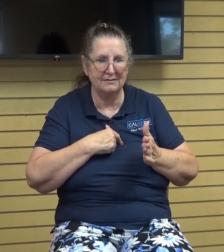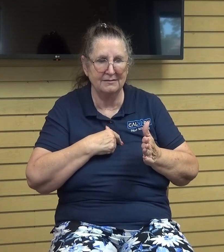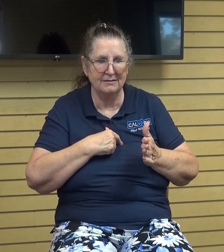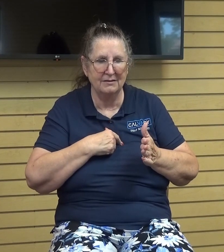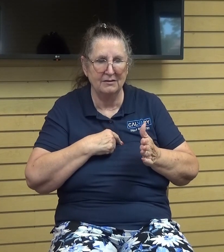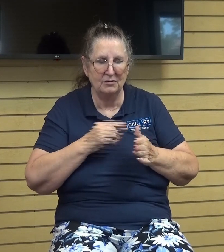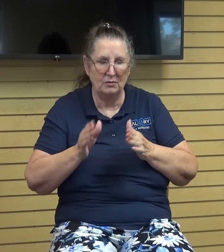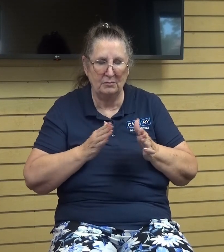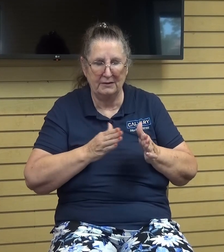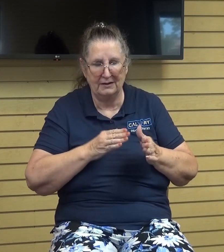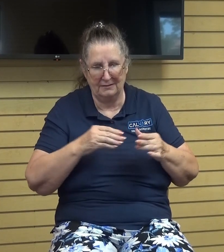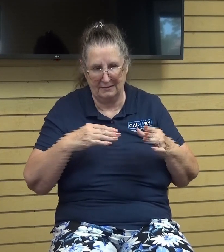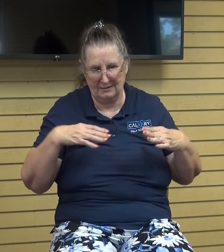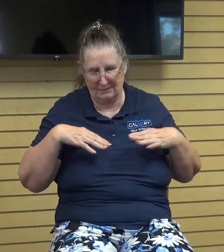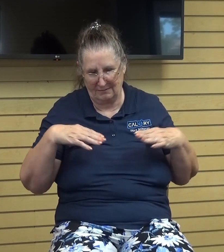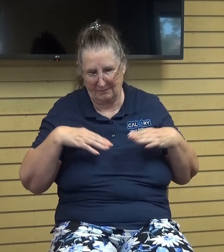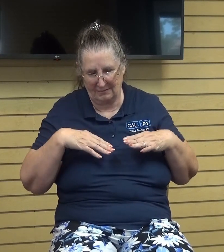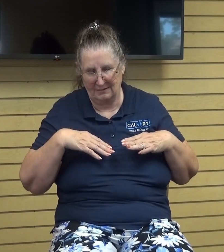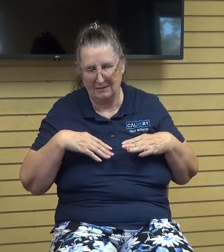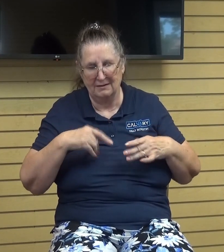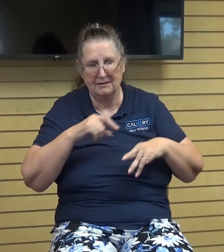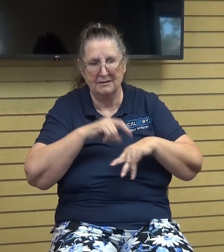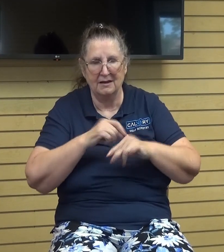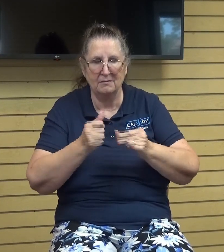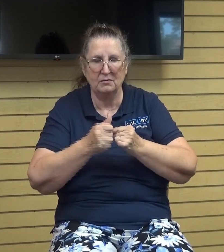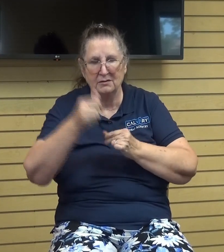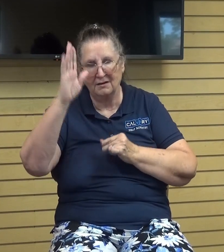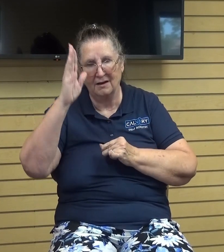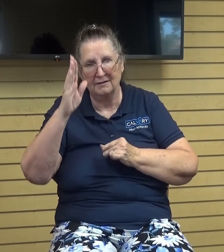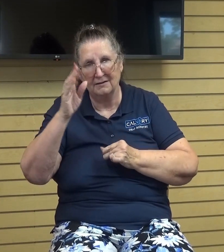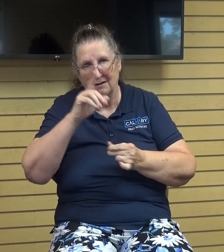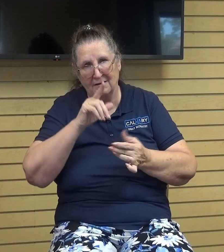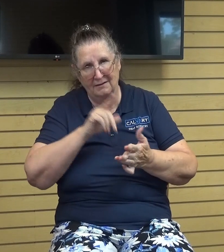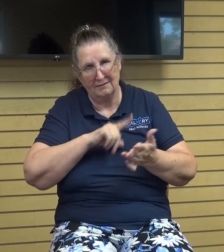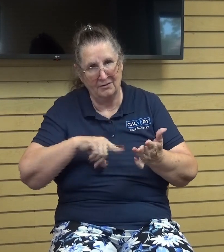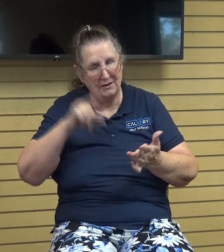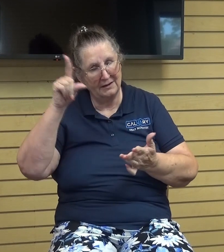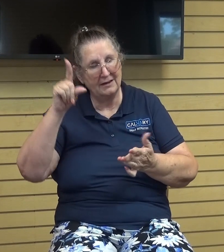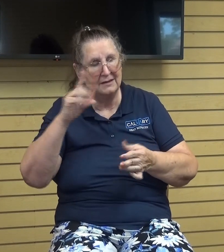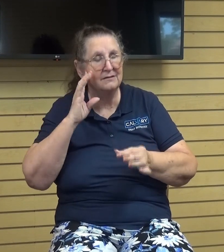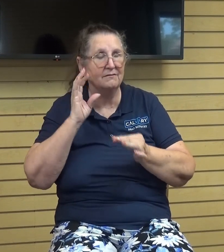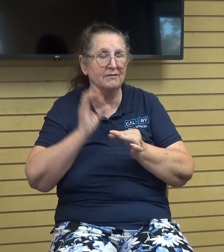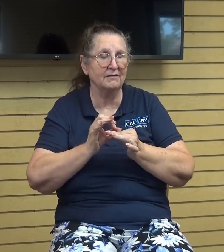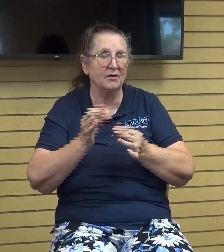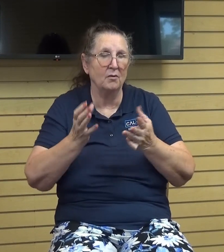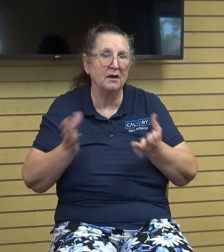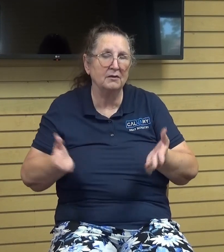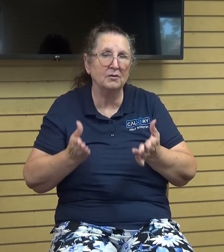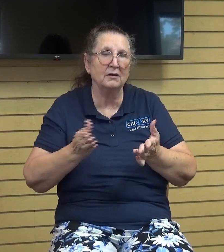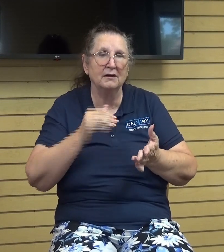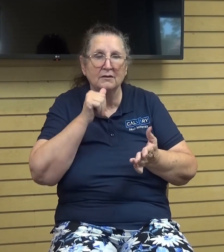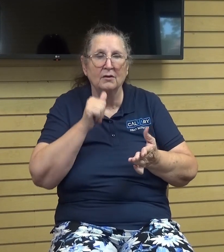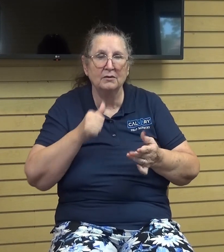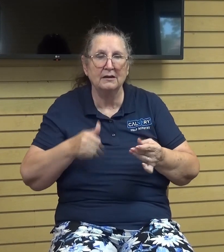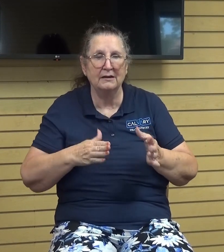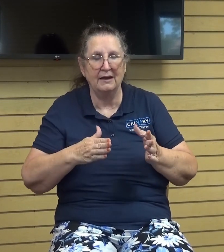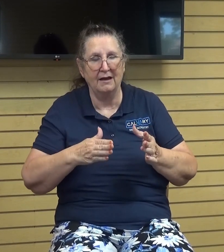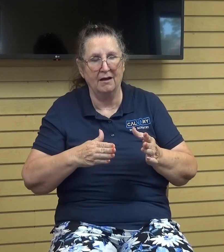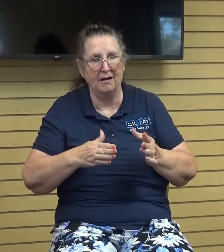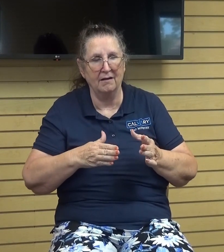us and the lord is faithful and so i just want to encourage you that don't let the enemy rob you of your